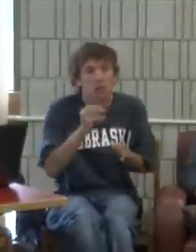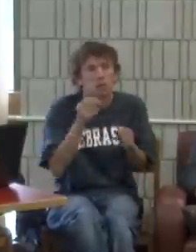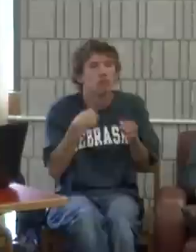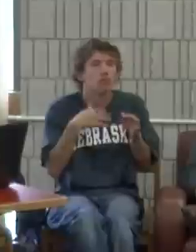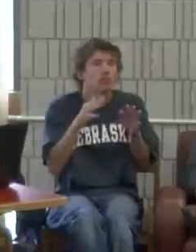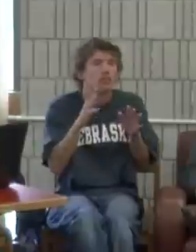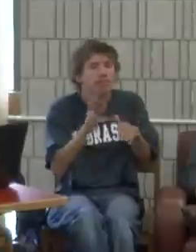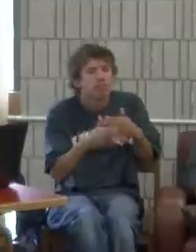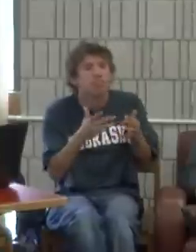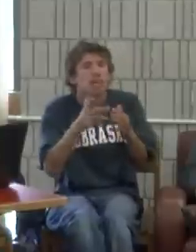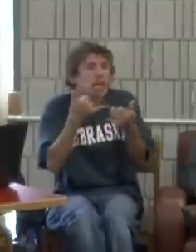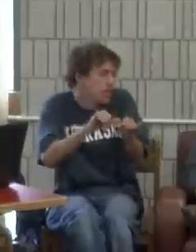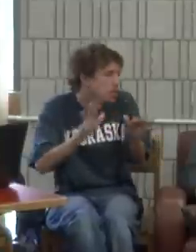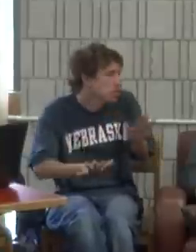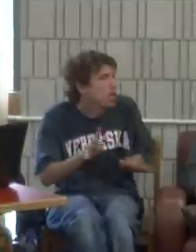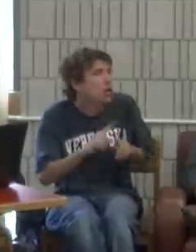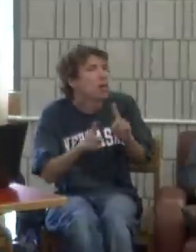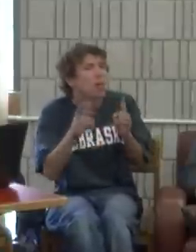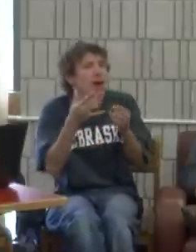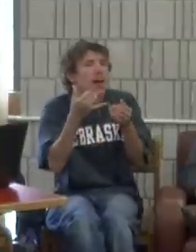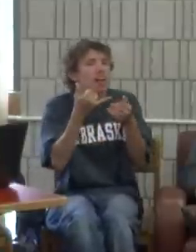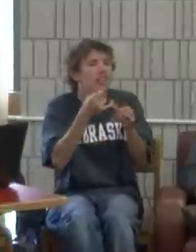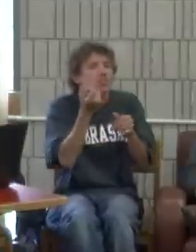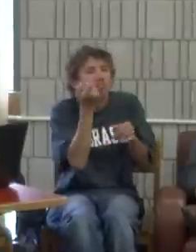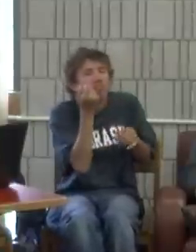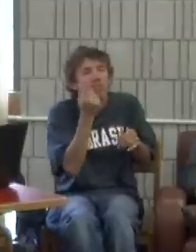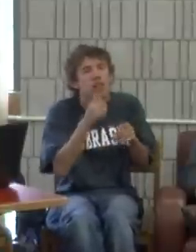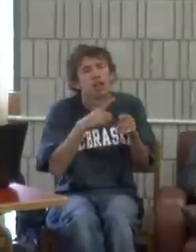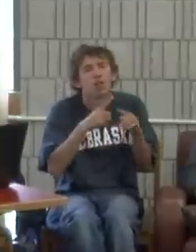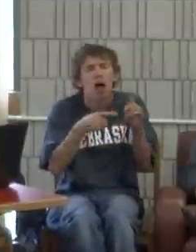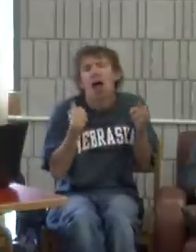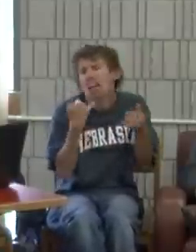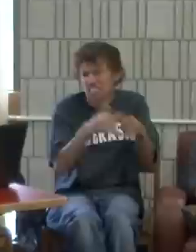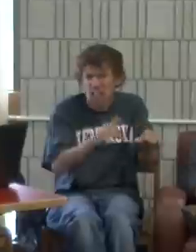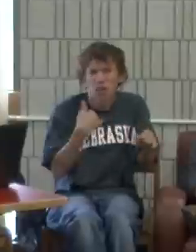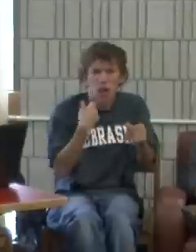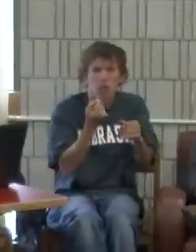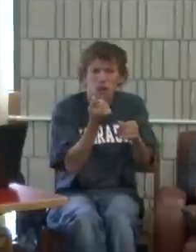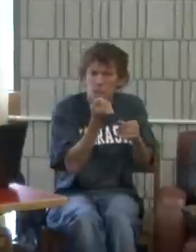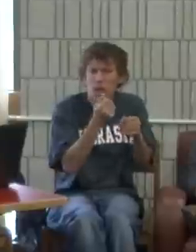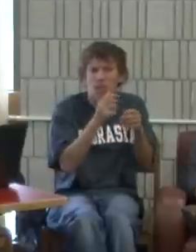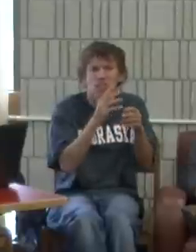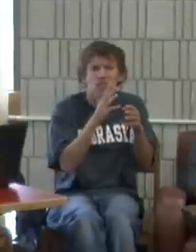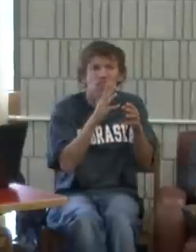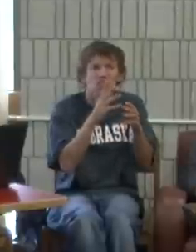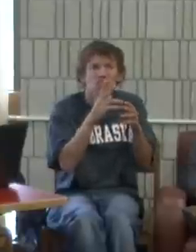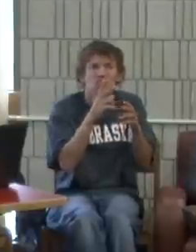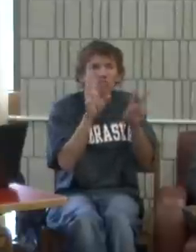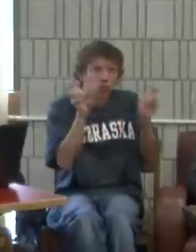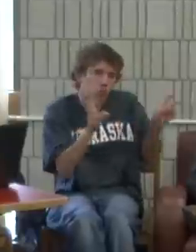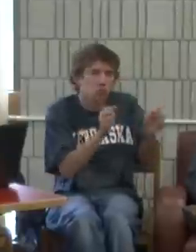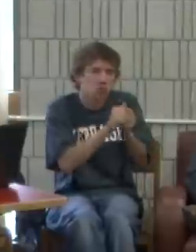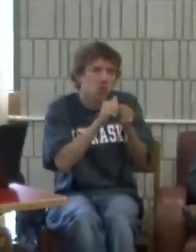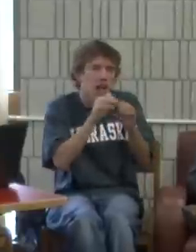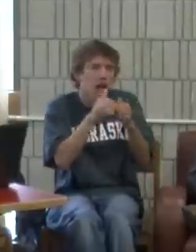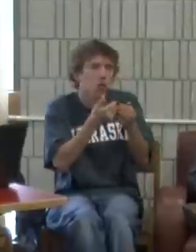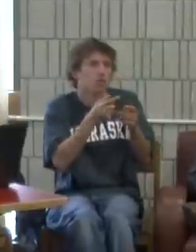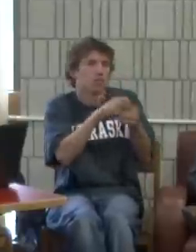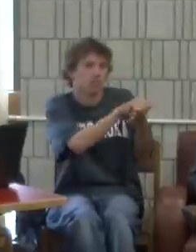And I didn't struggle. I mean, I still struggle, but I don't have as much difficulty, I think, as if I hadn't read. And I do have